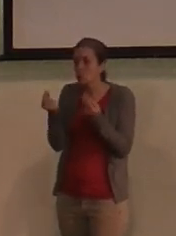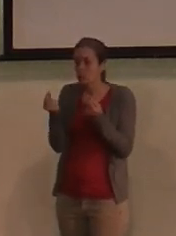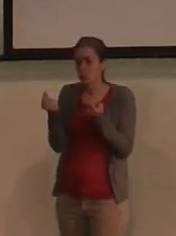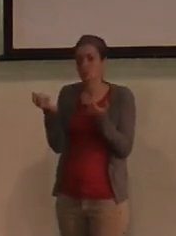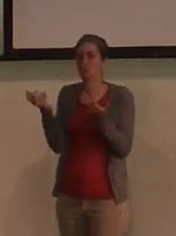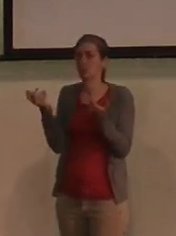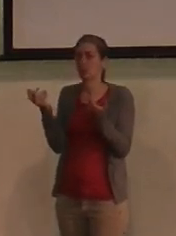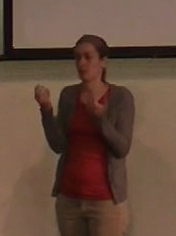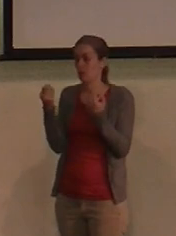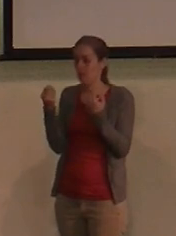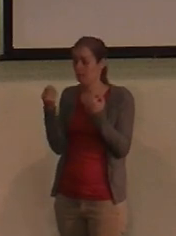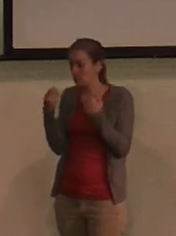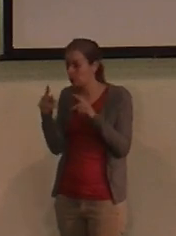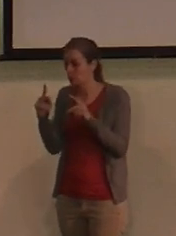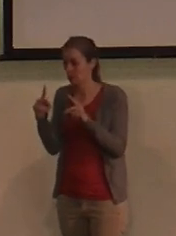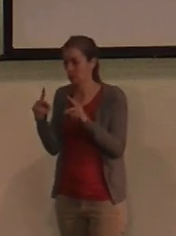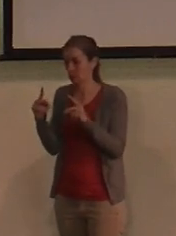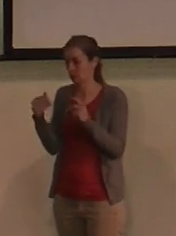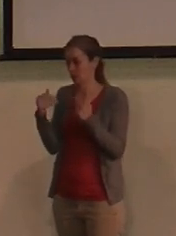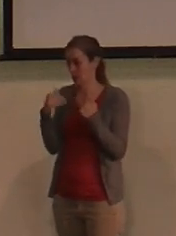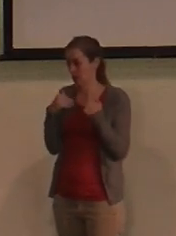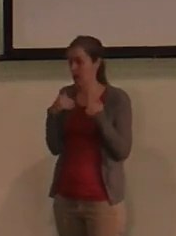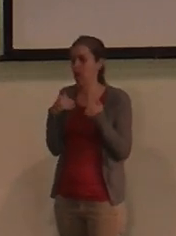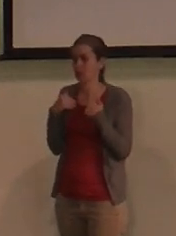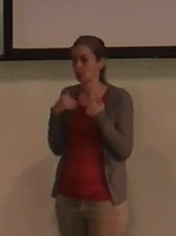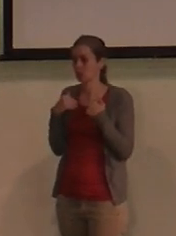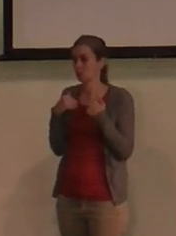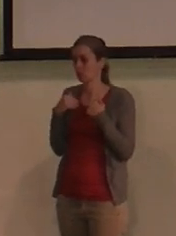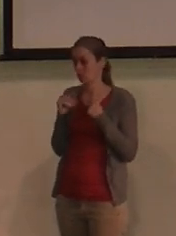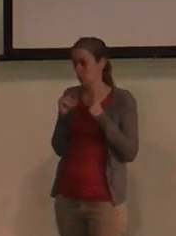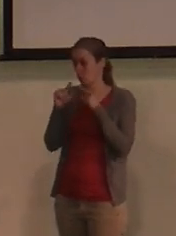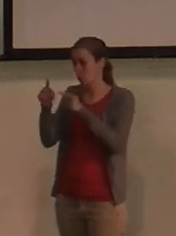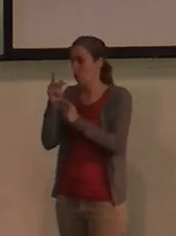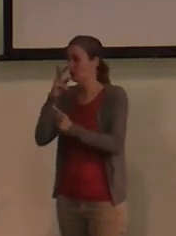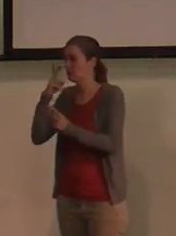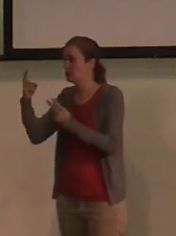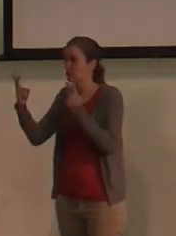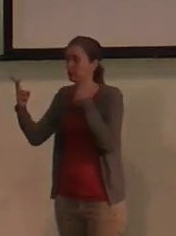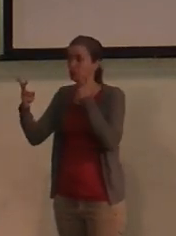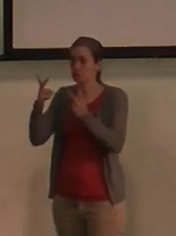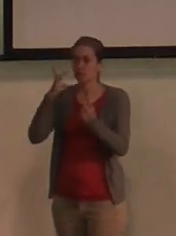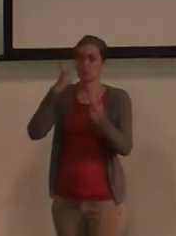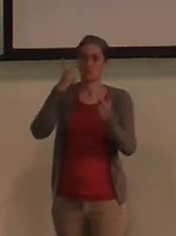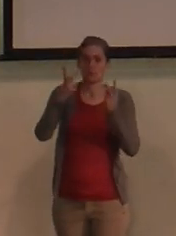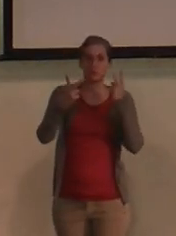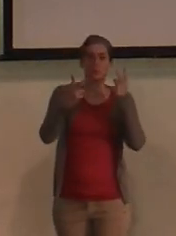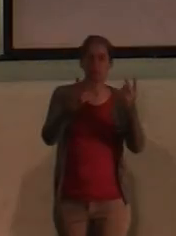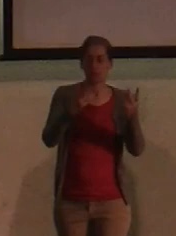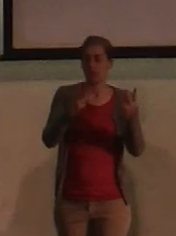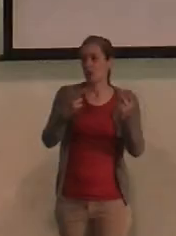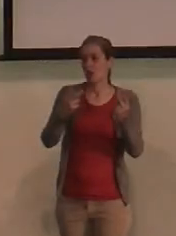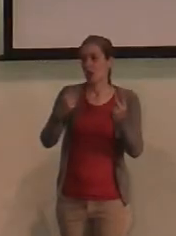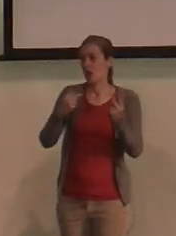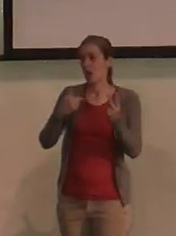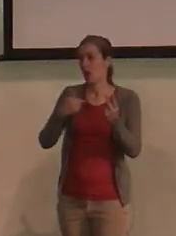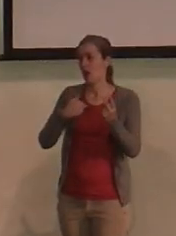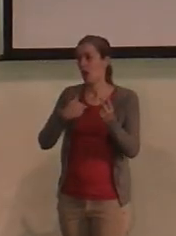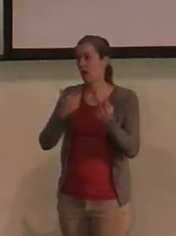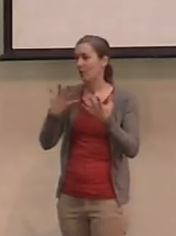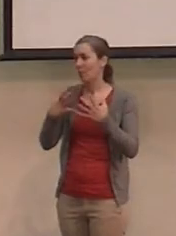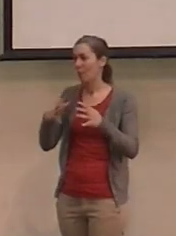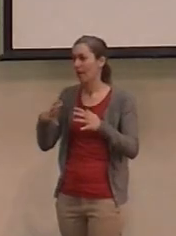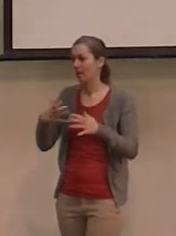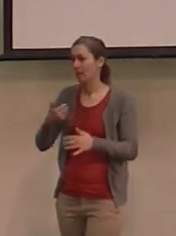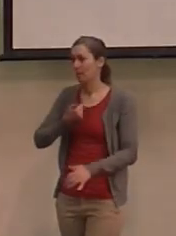opportunity that Tony and I had to be able to go and see these places? And the thing for me is I don't want it just to be for